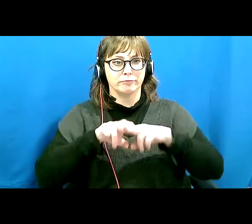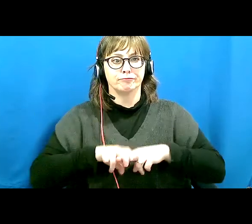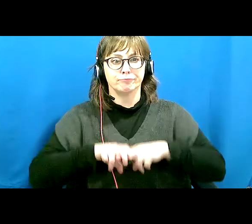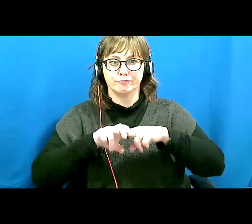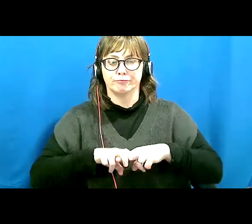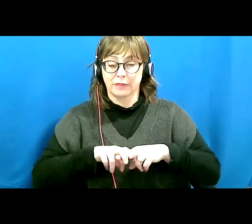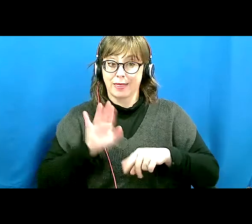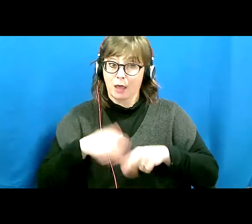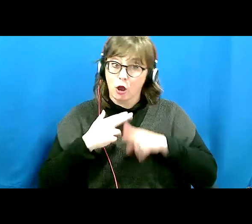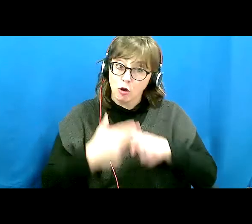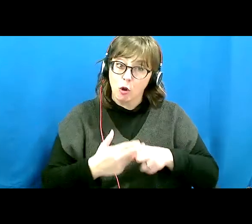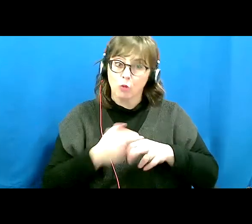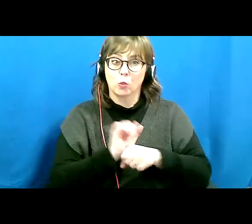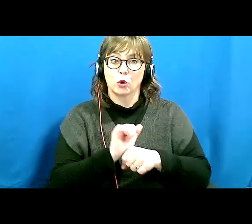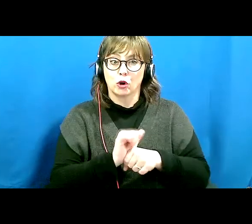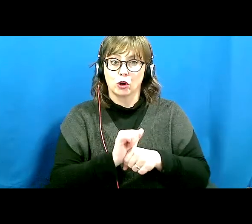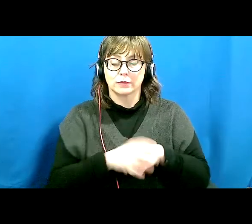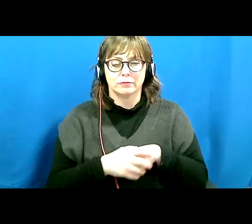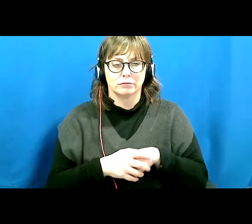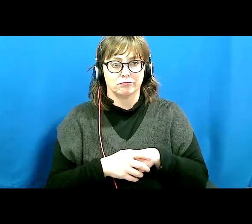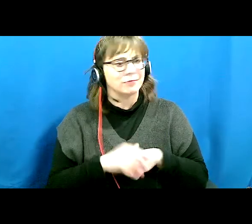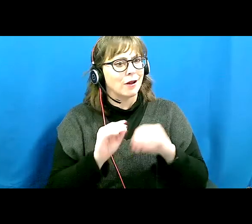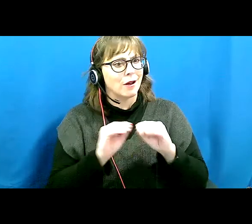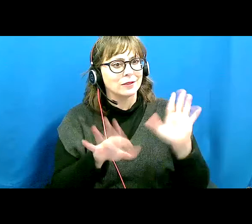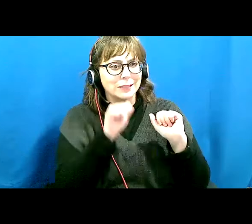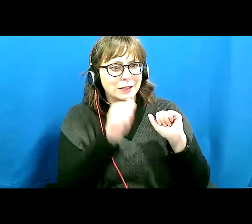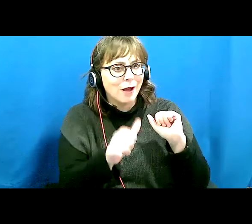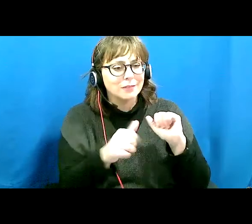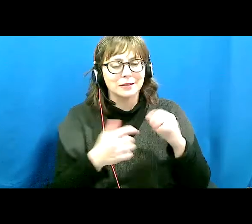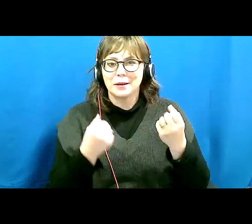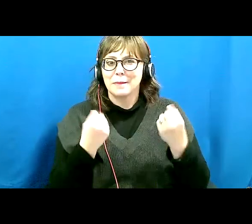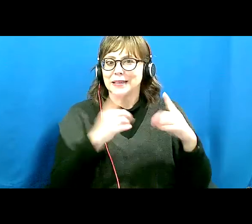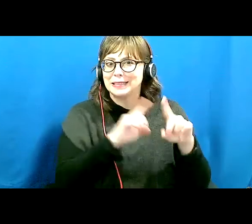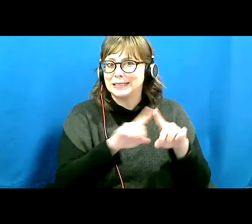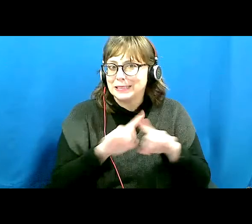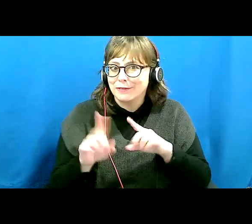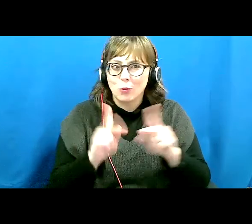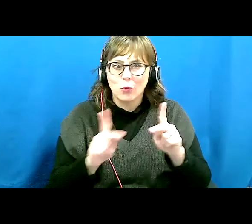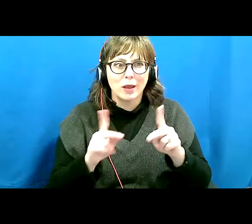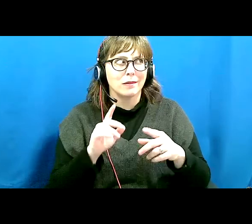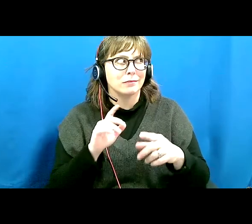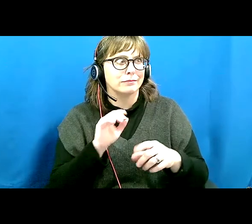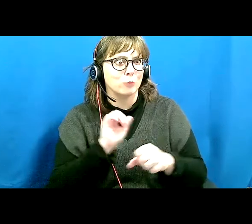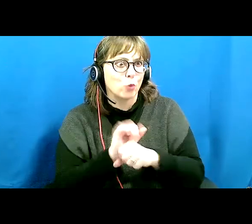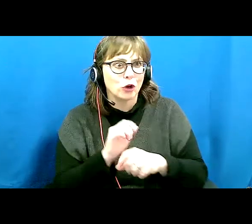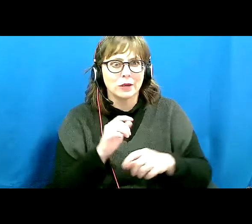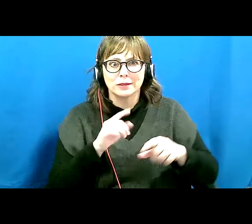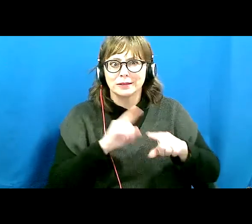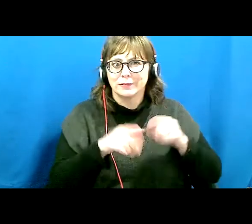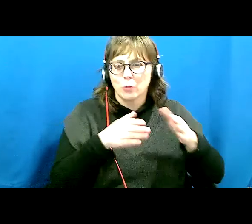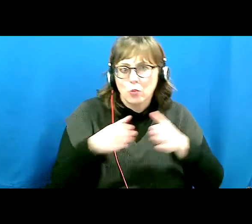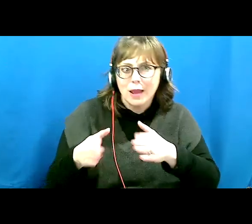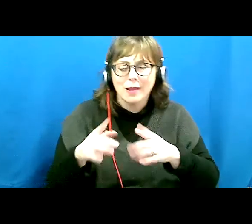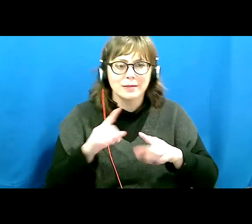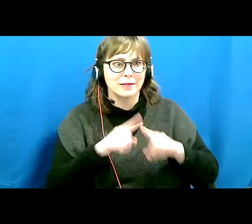Obviously not. So there are many ways to work, many ways to contribute and get things done. So you can read